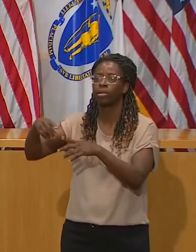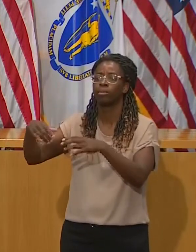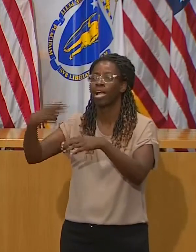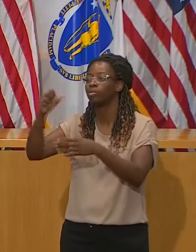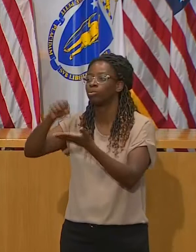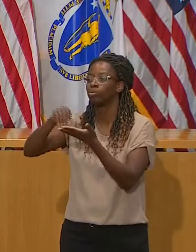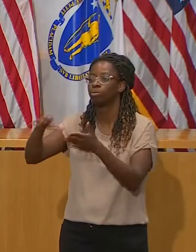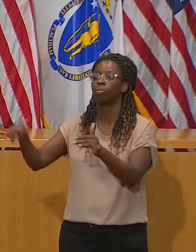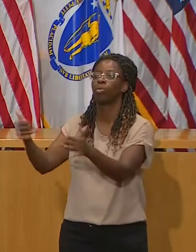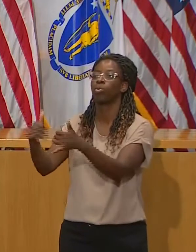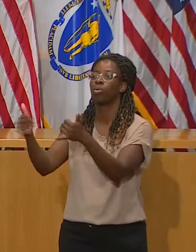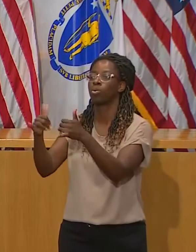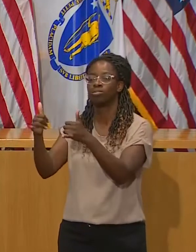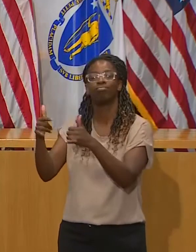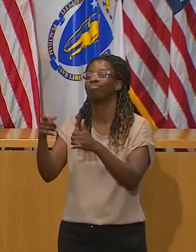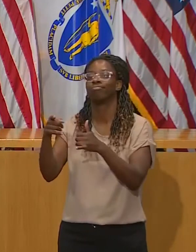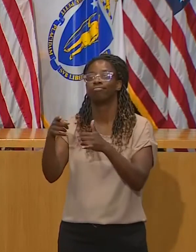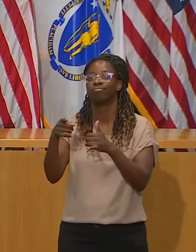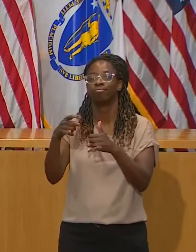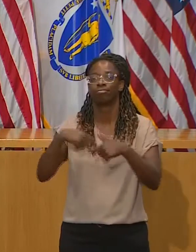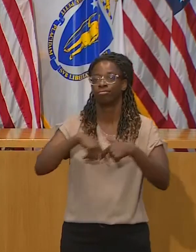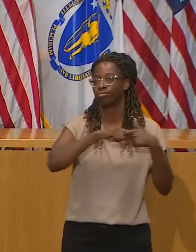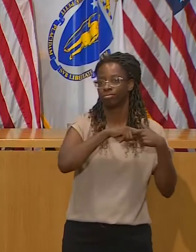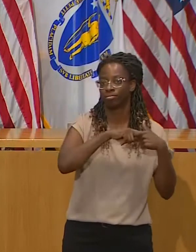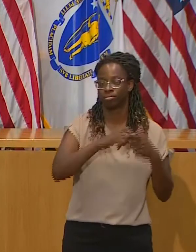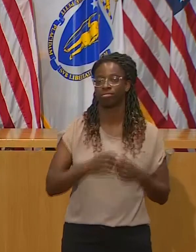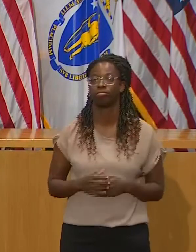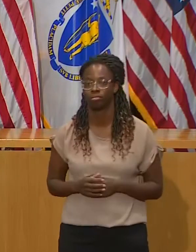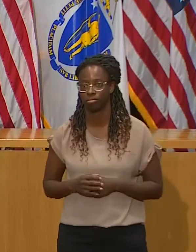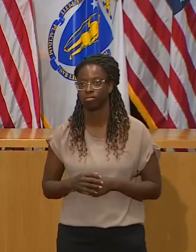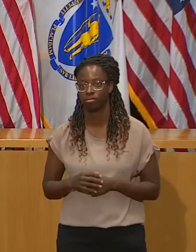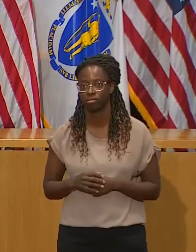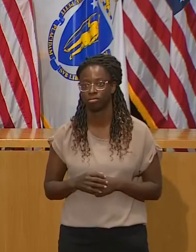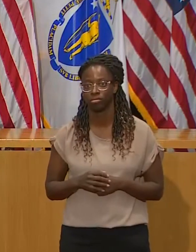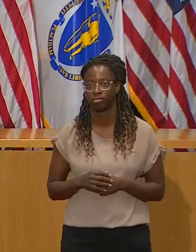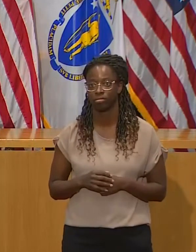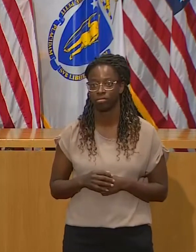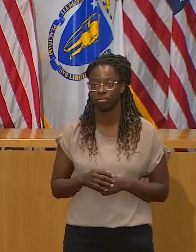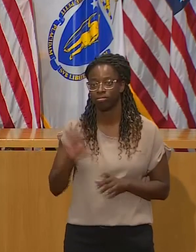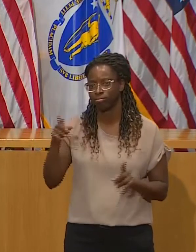I understand that point of view. But I also think about Swampscot, which is where I live.